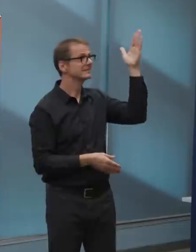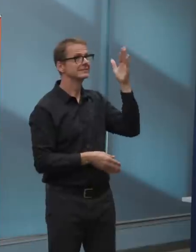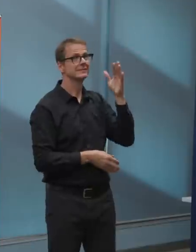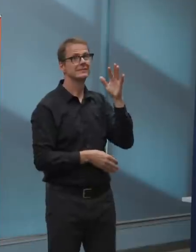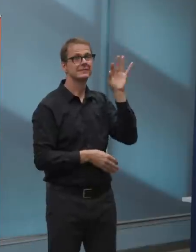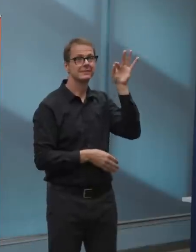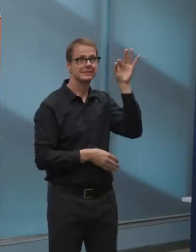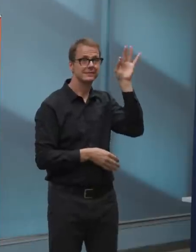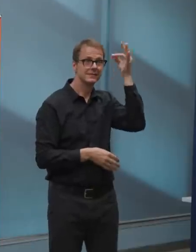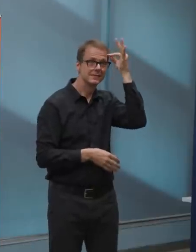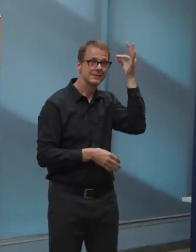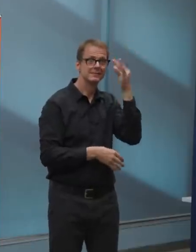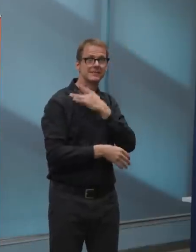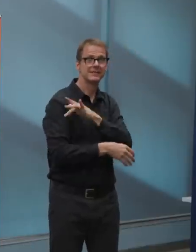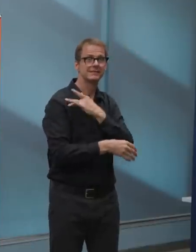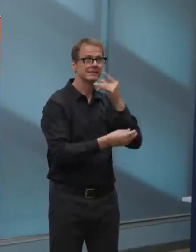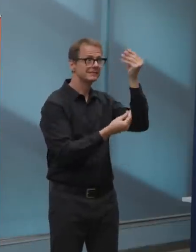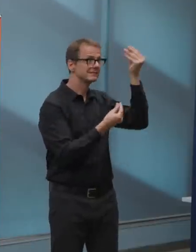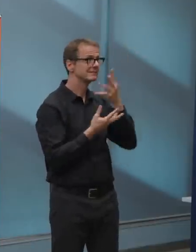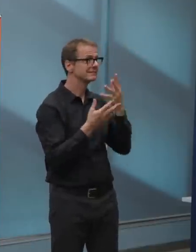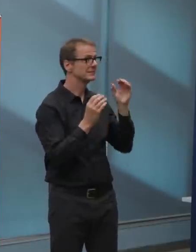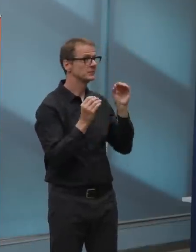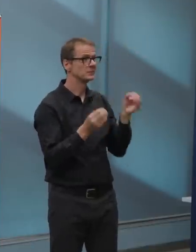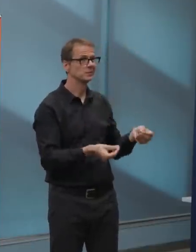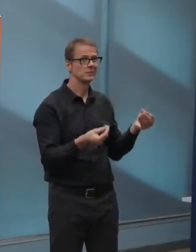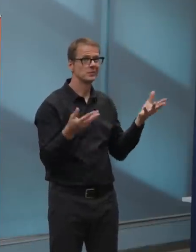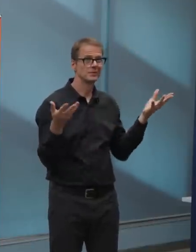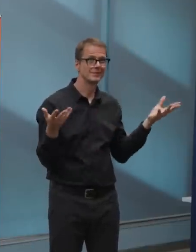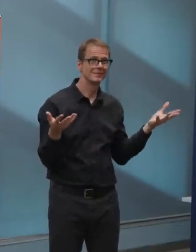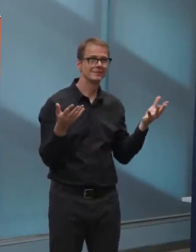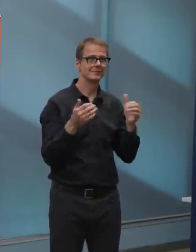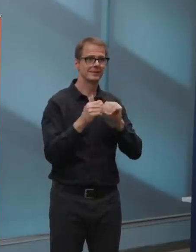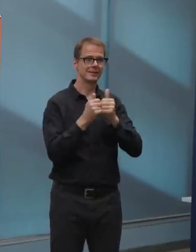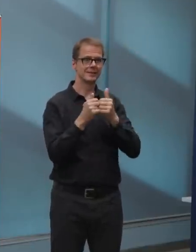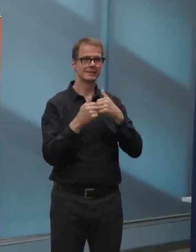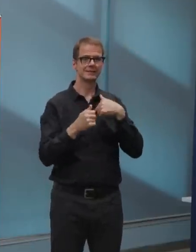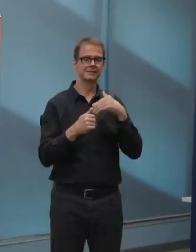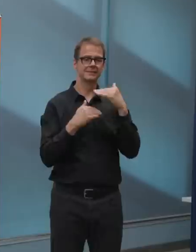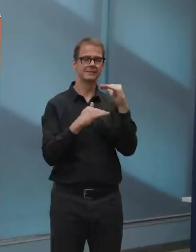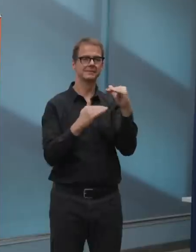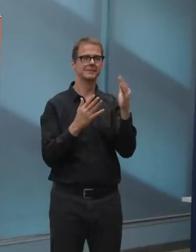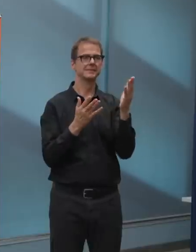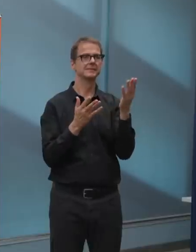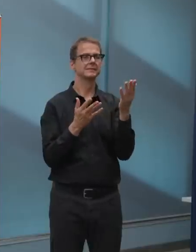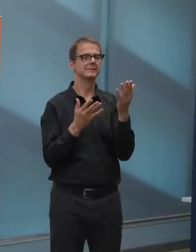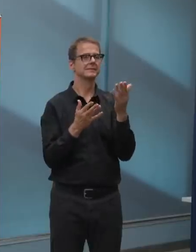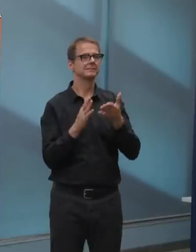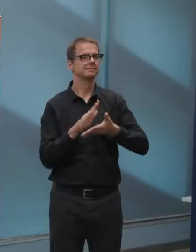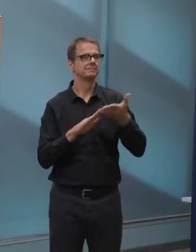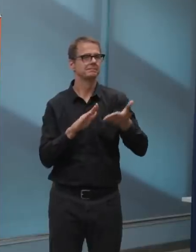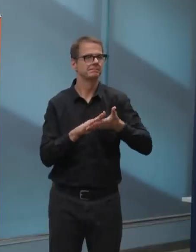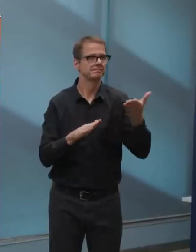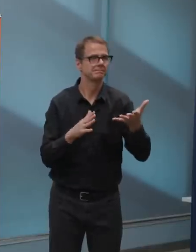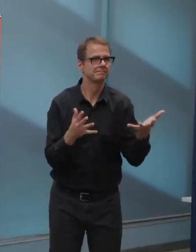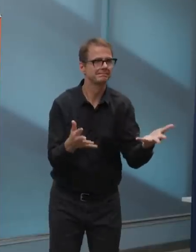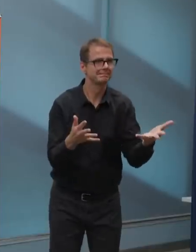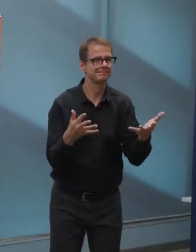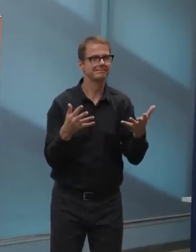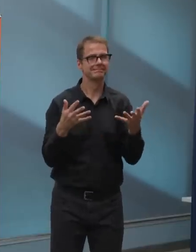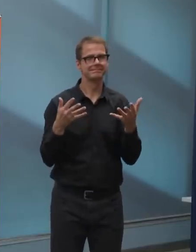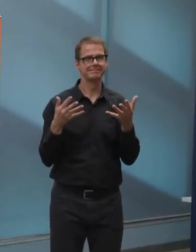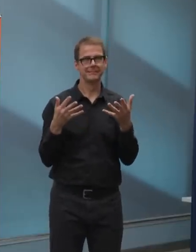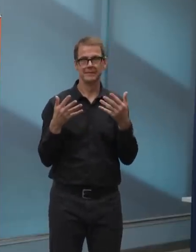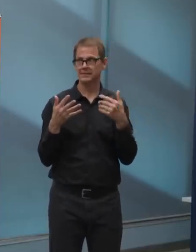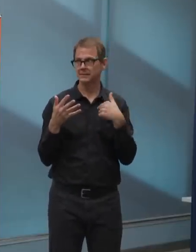taxes to cover the shortfall. Clearly there is no appetite for that. And that would not be helpful to economic recovery or to the very households that are,